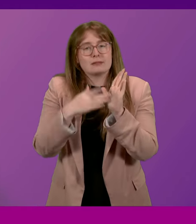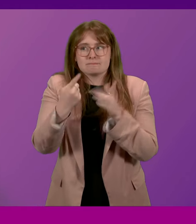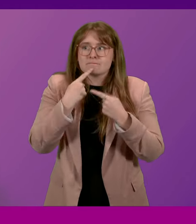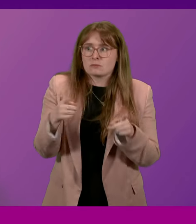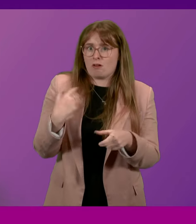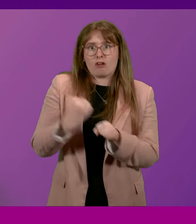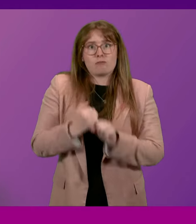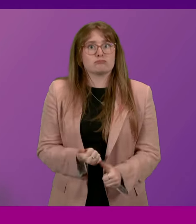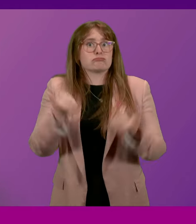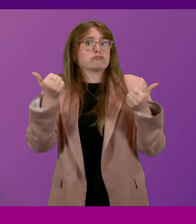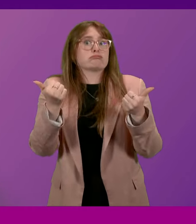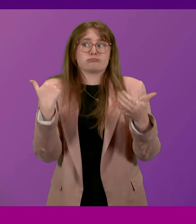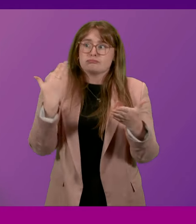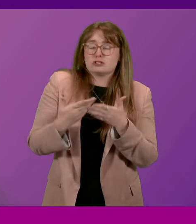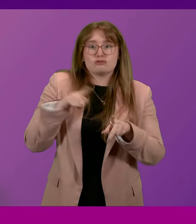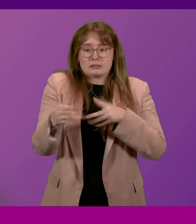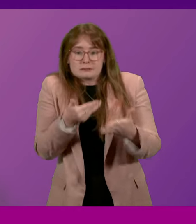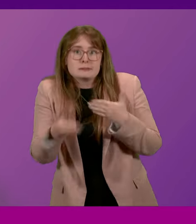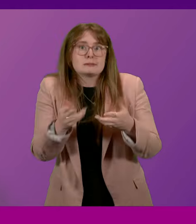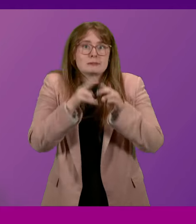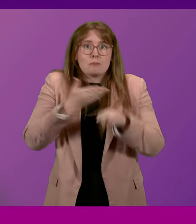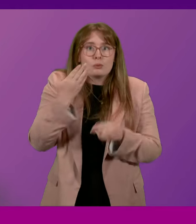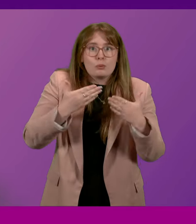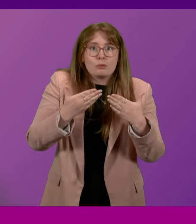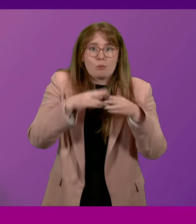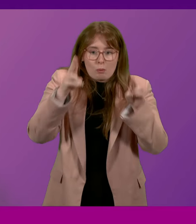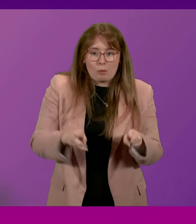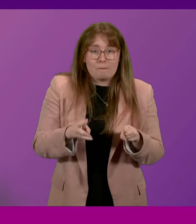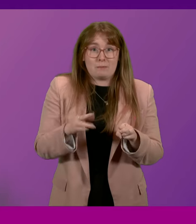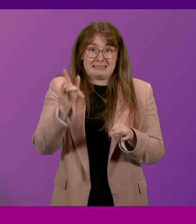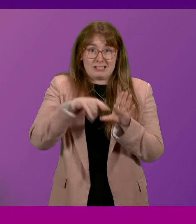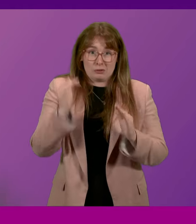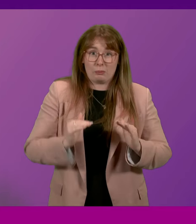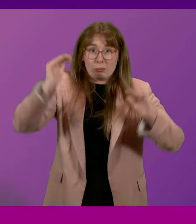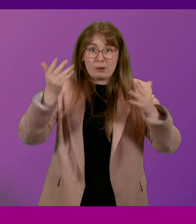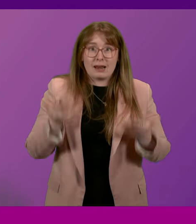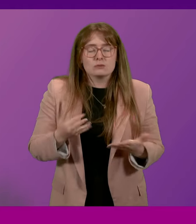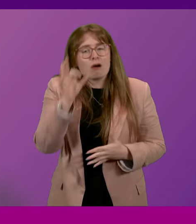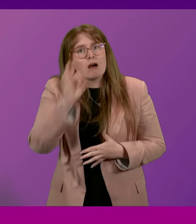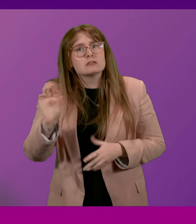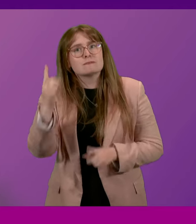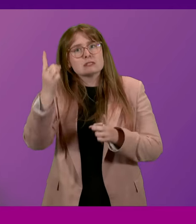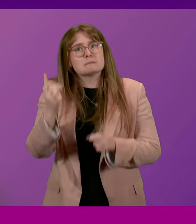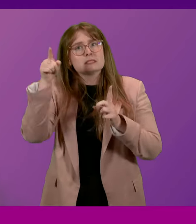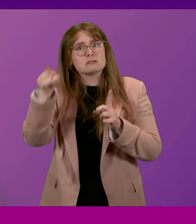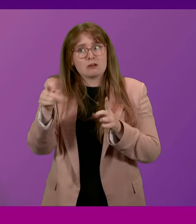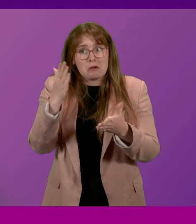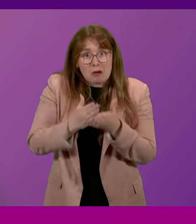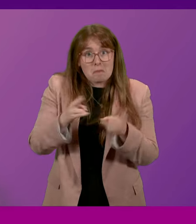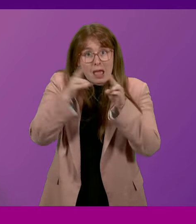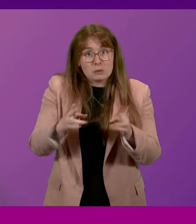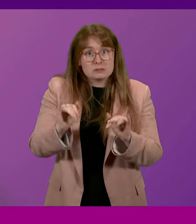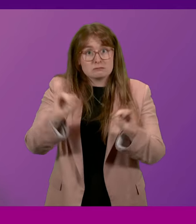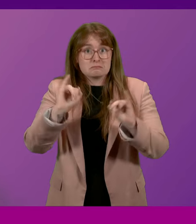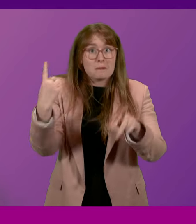has a good track record on tackling homelessness a decade high. So can I ask the First Minister, is there a housing emergency